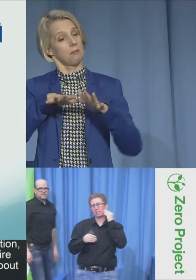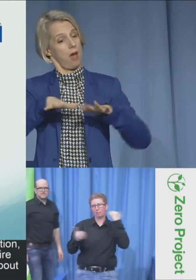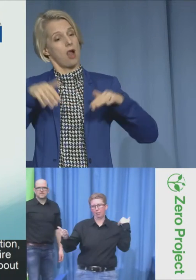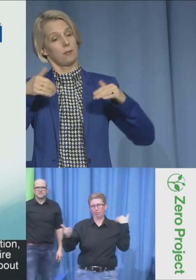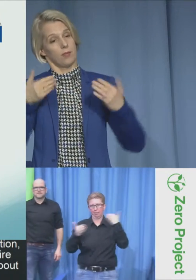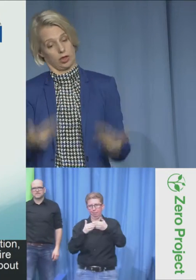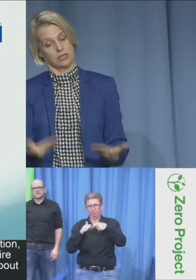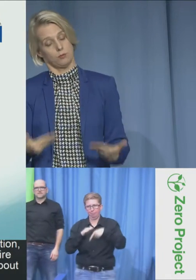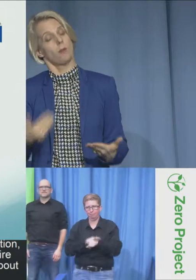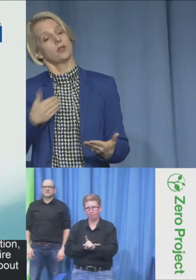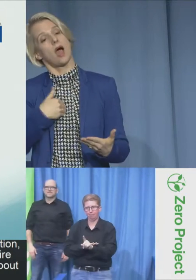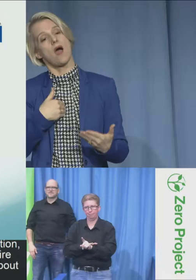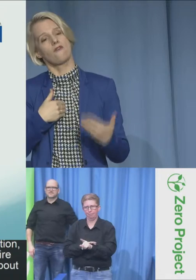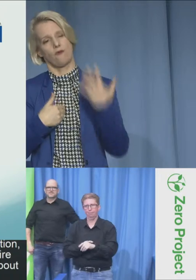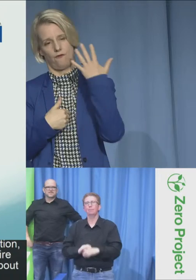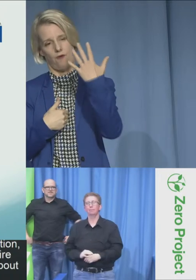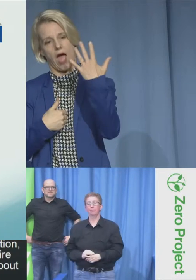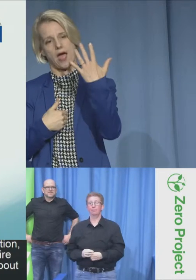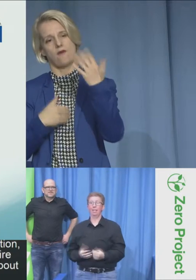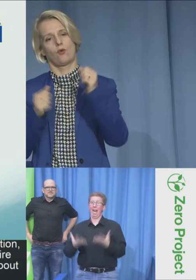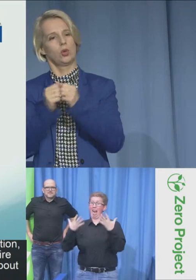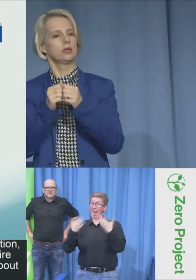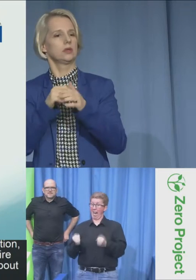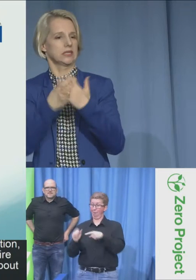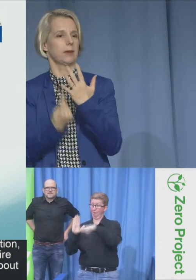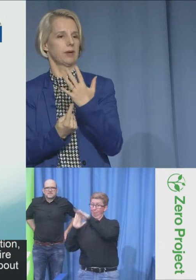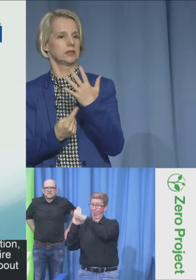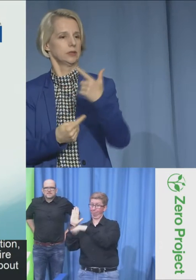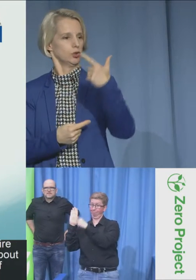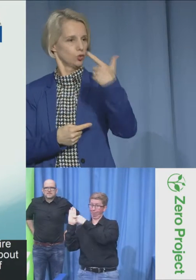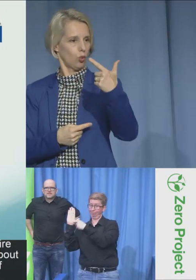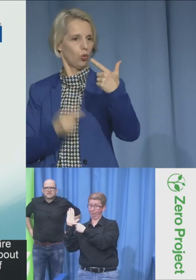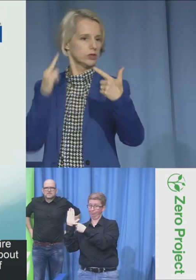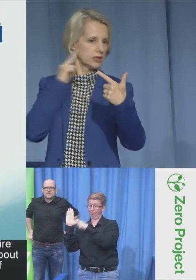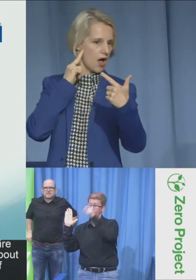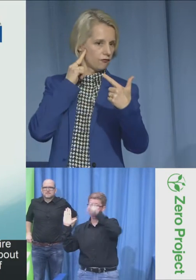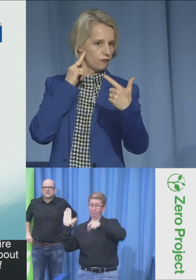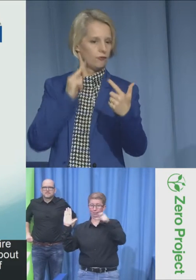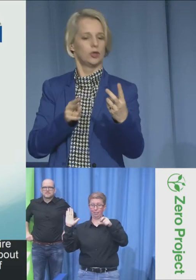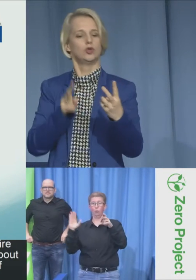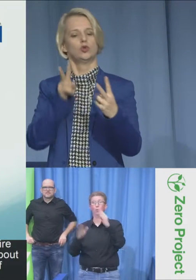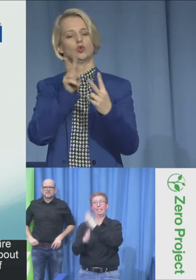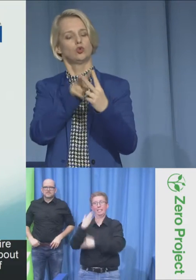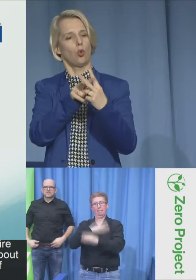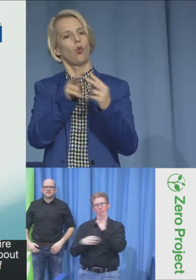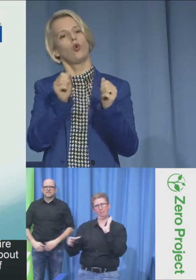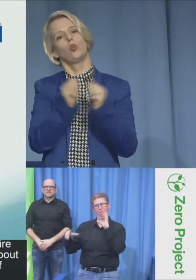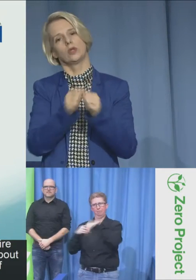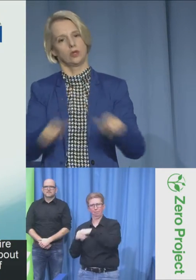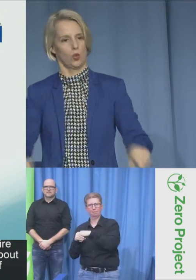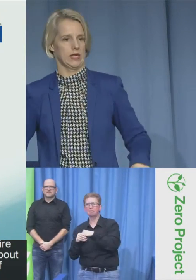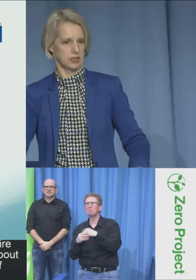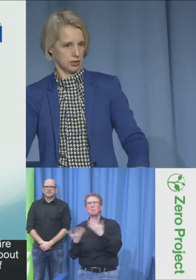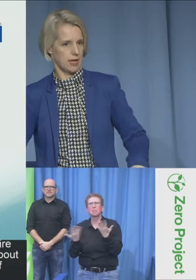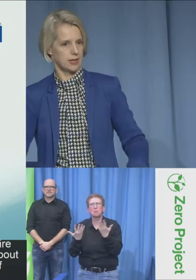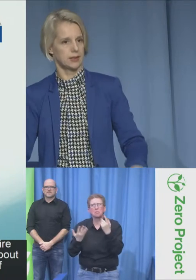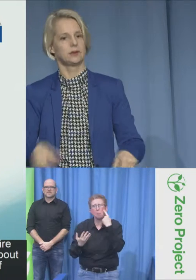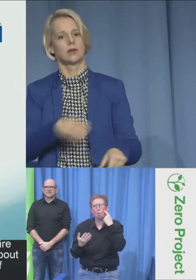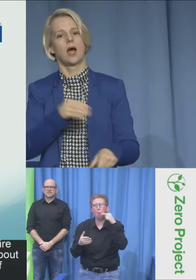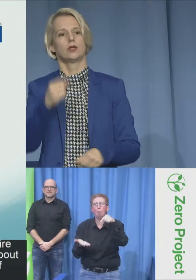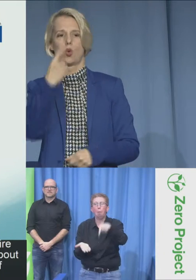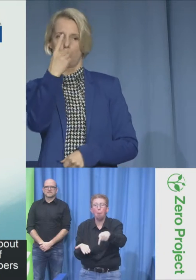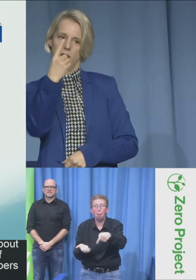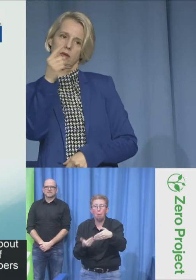parliaments with disabilities. At this moment, we have five members with disabilities, two deaf members,